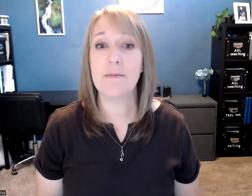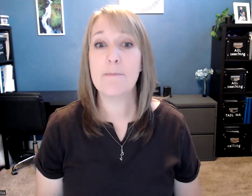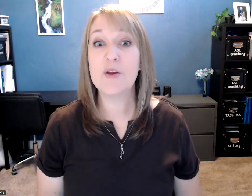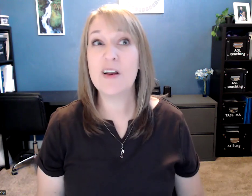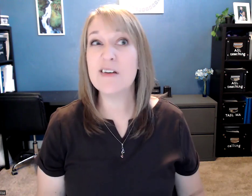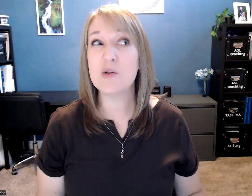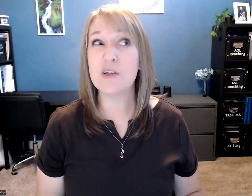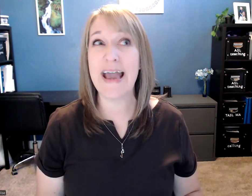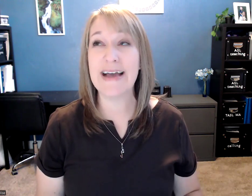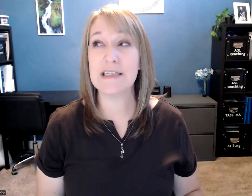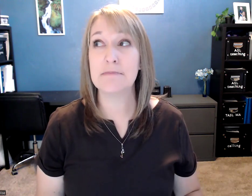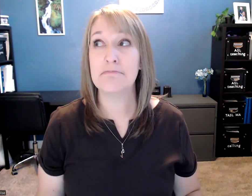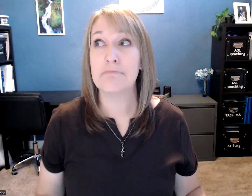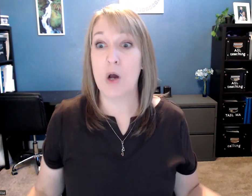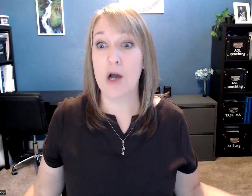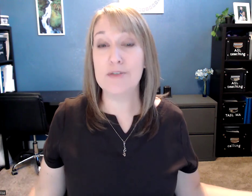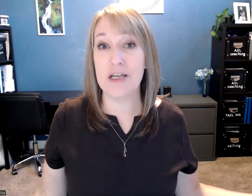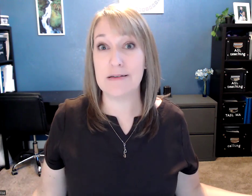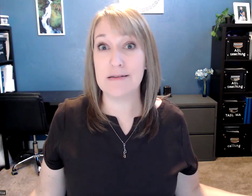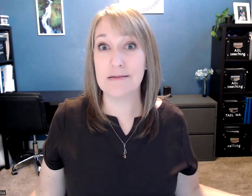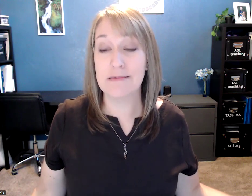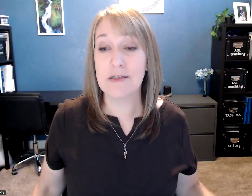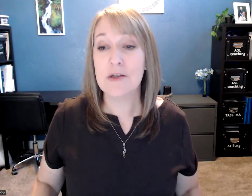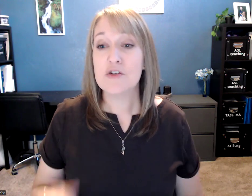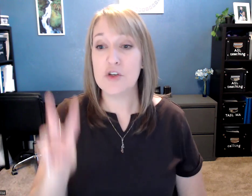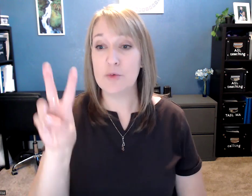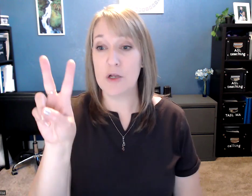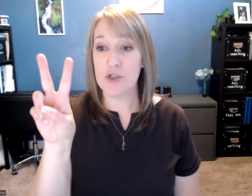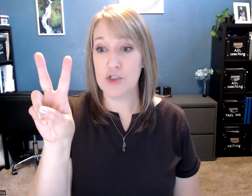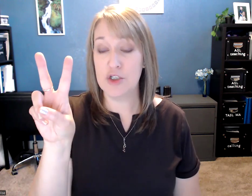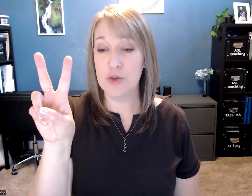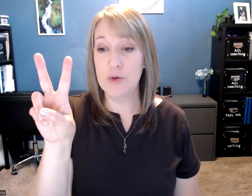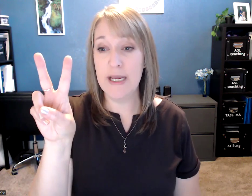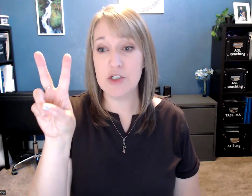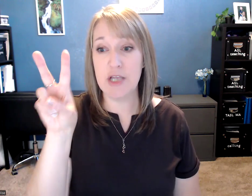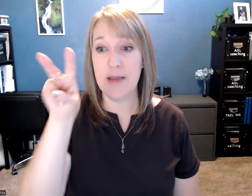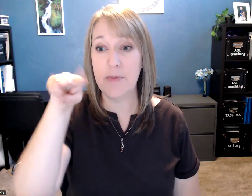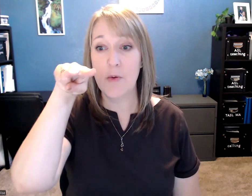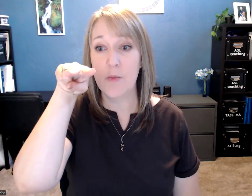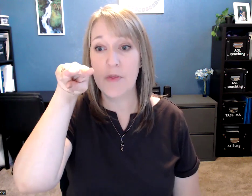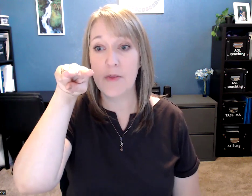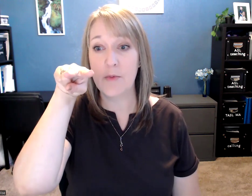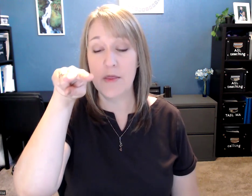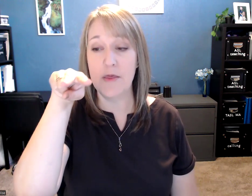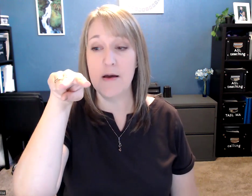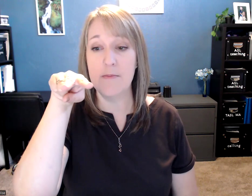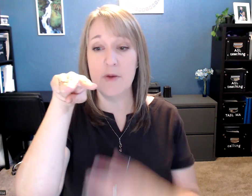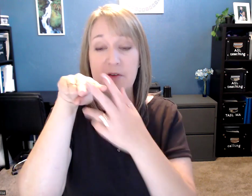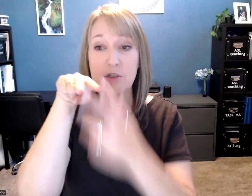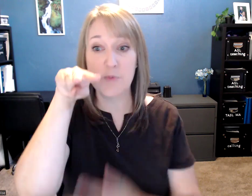but you can also look at objects. So you want a two hand shape with, with, um, your fingers